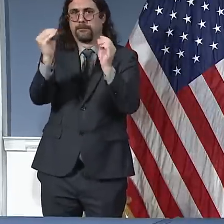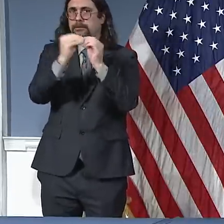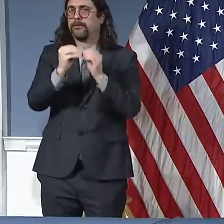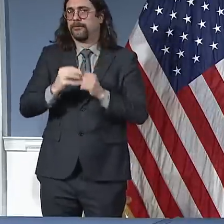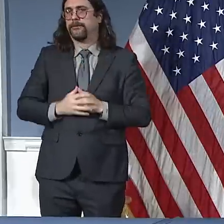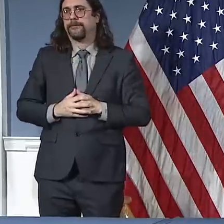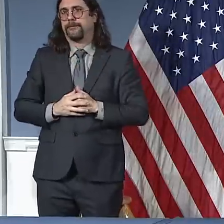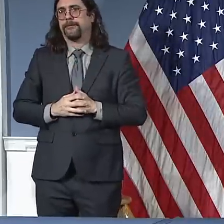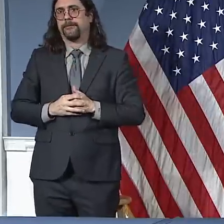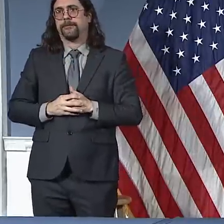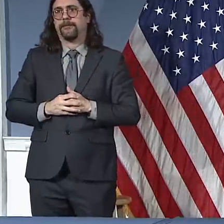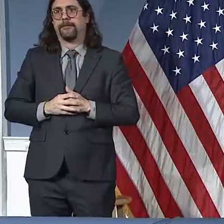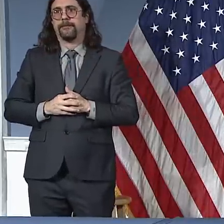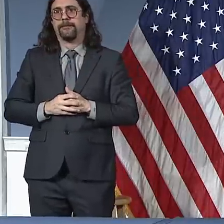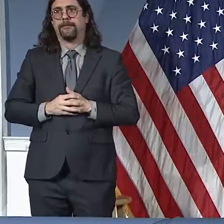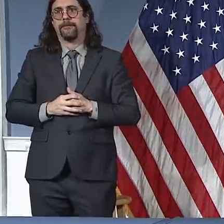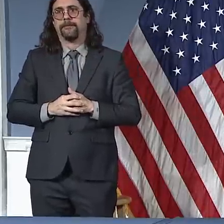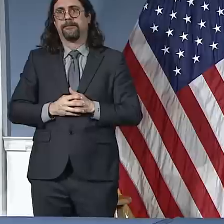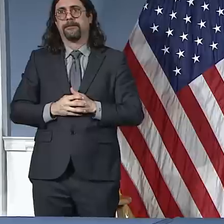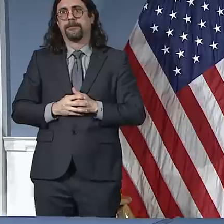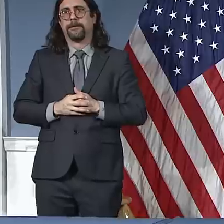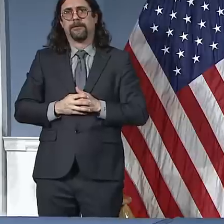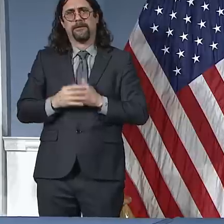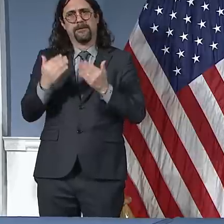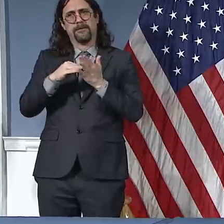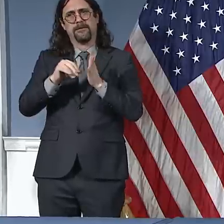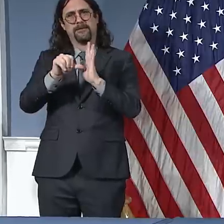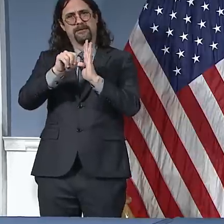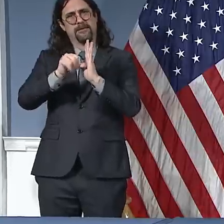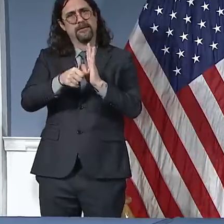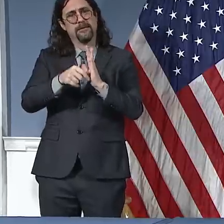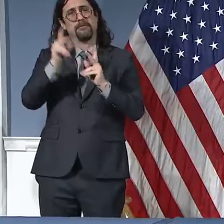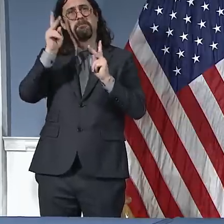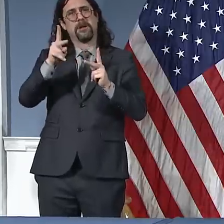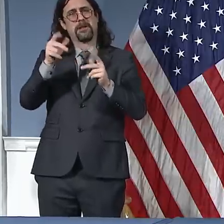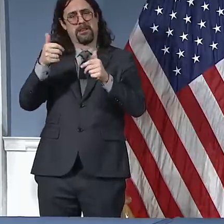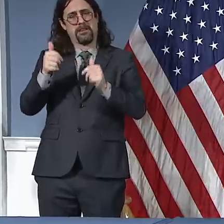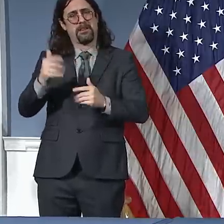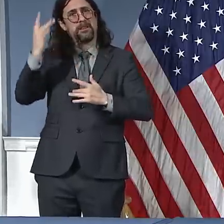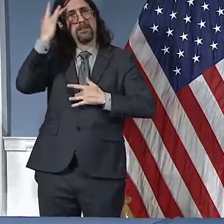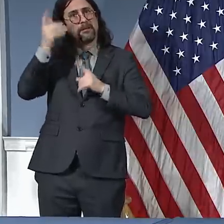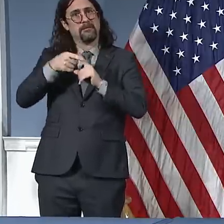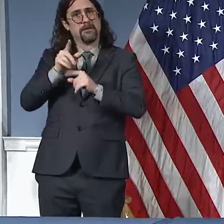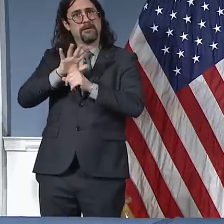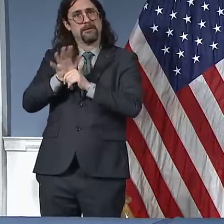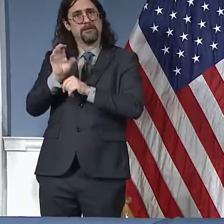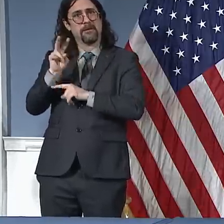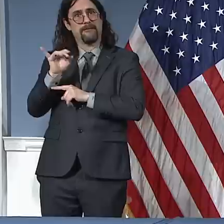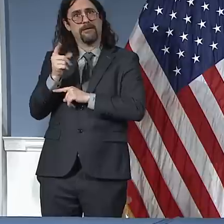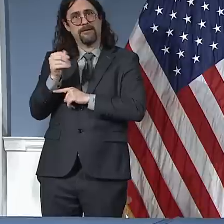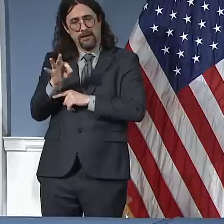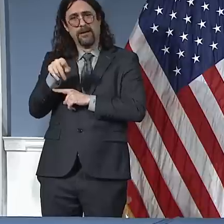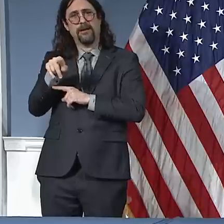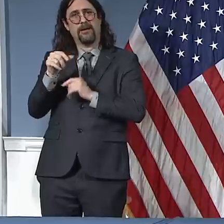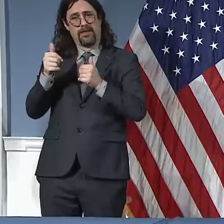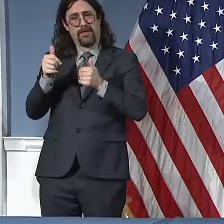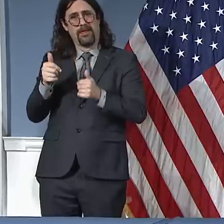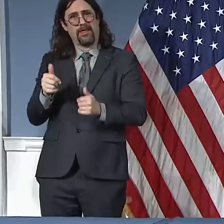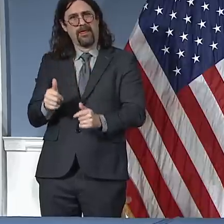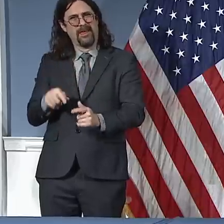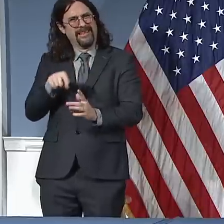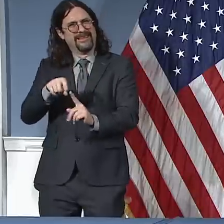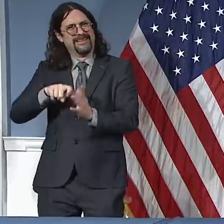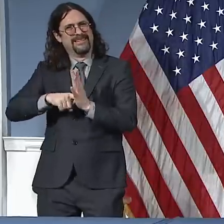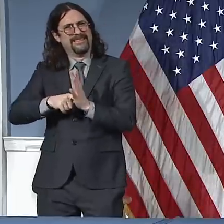with the new supplies we have received and will receive this week. What does it tell us? It tells us we can get through this week.